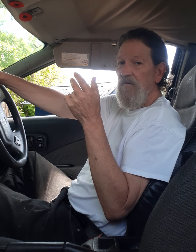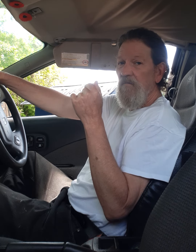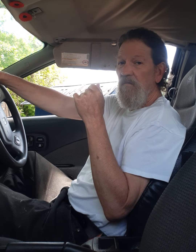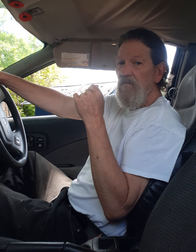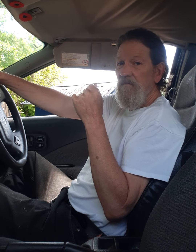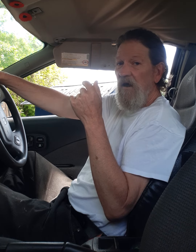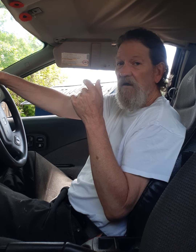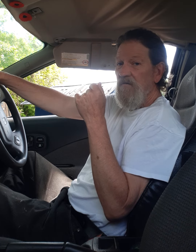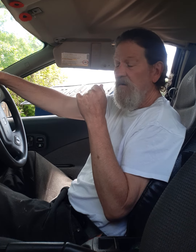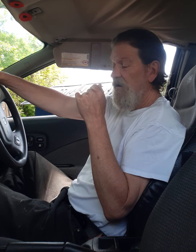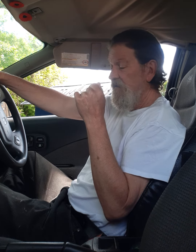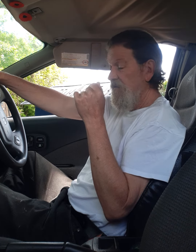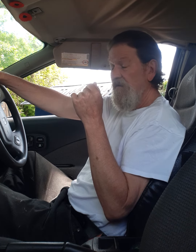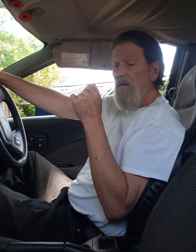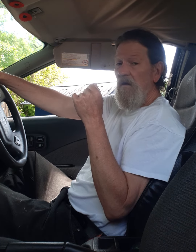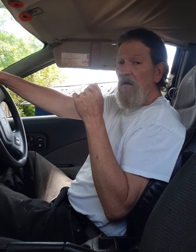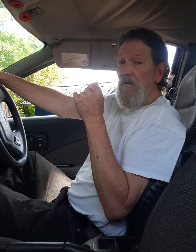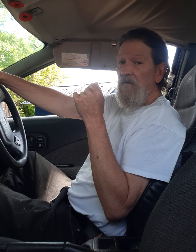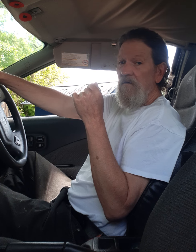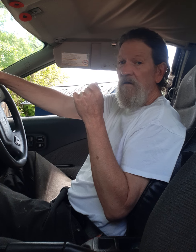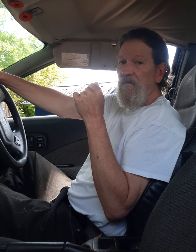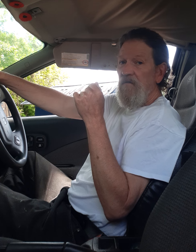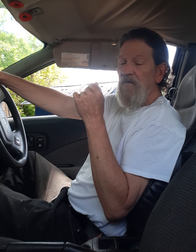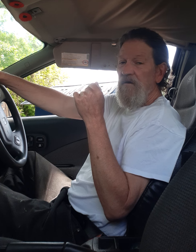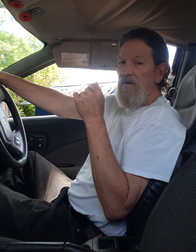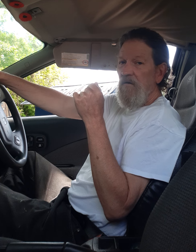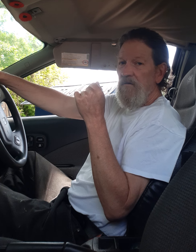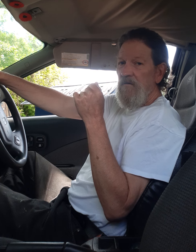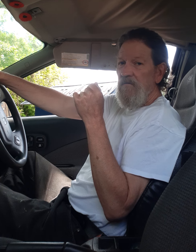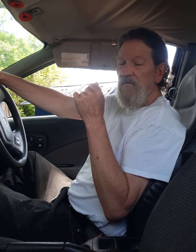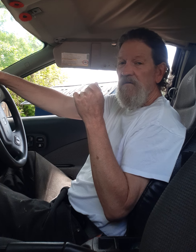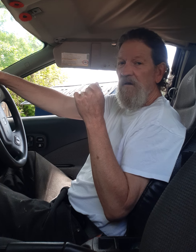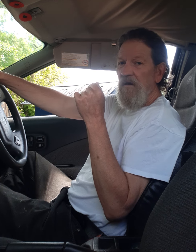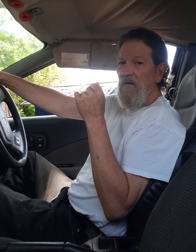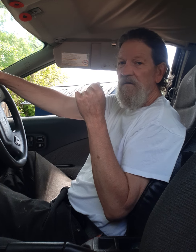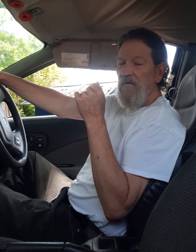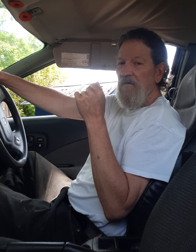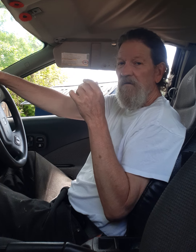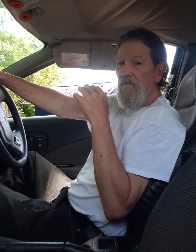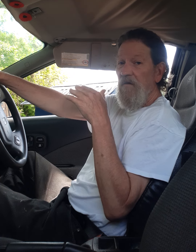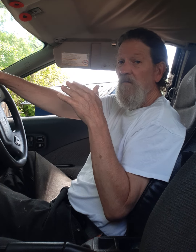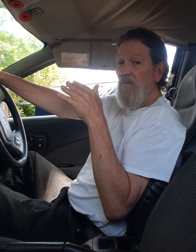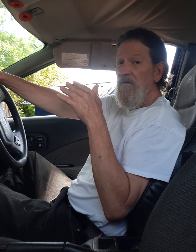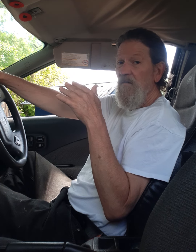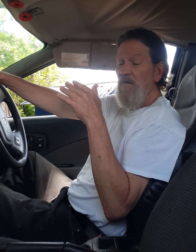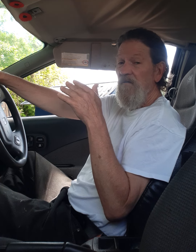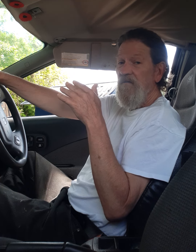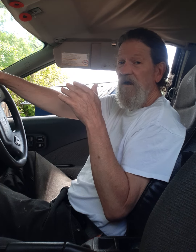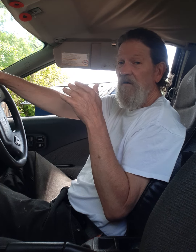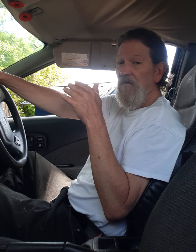x whatever they're there for their egos and they will remove counter